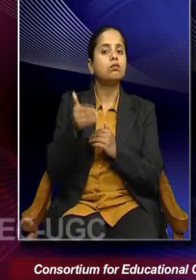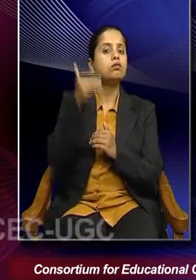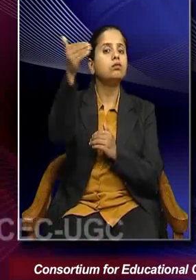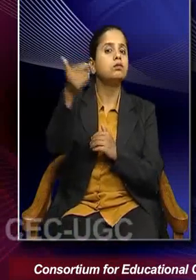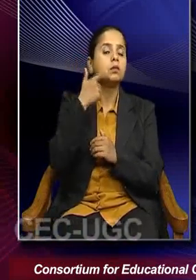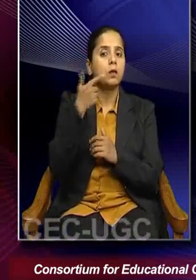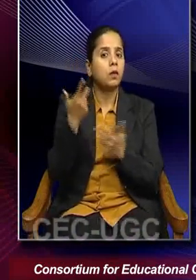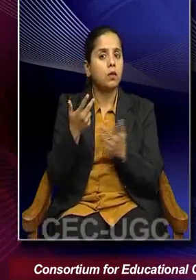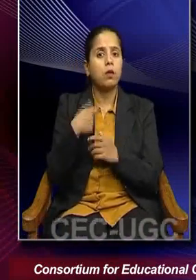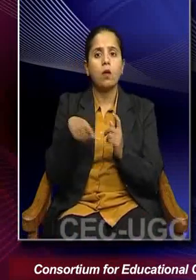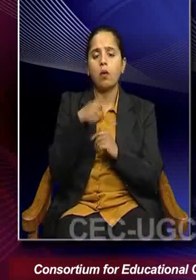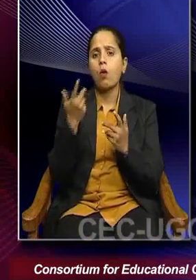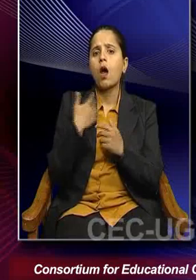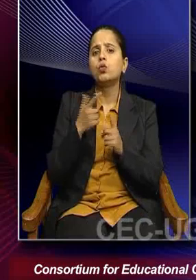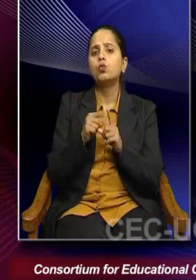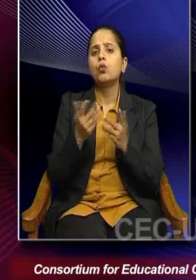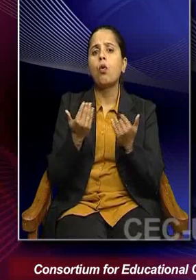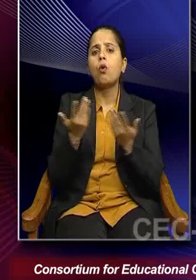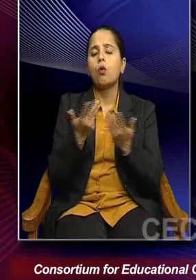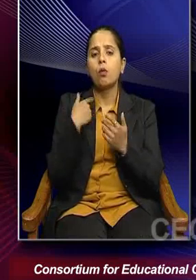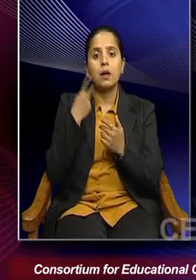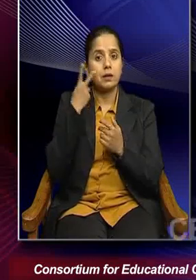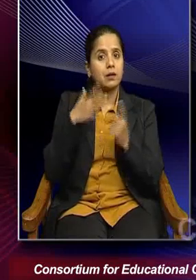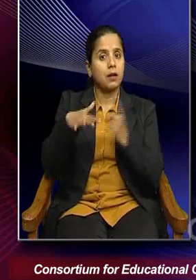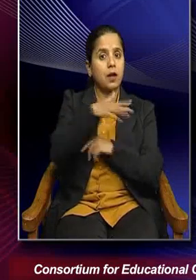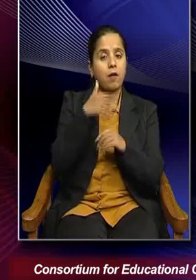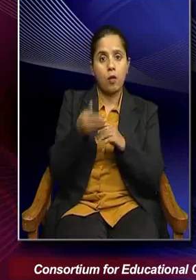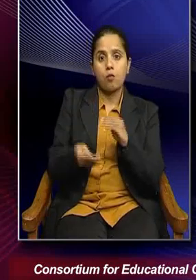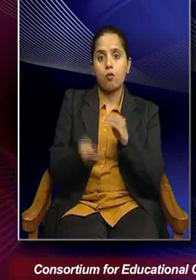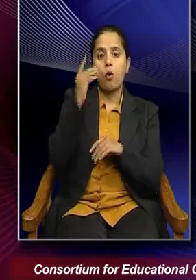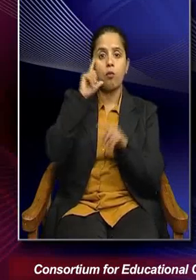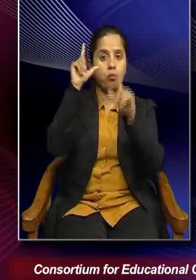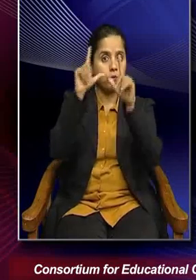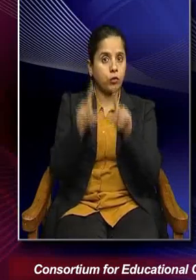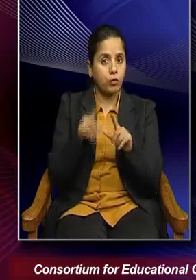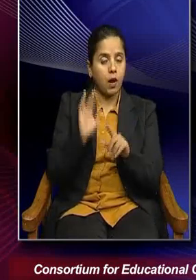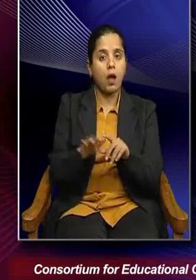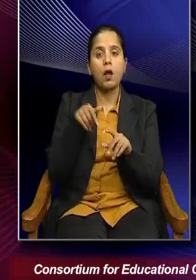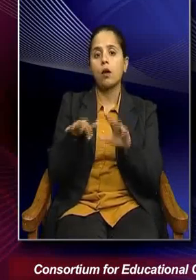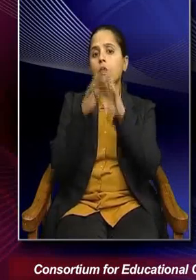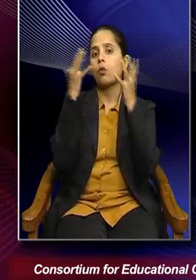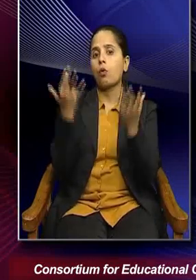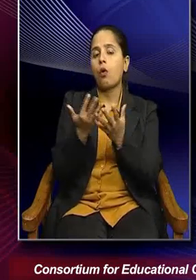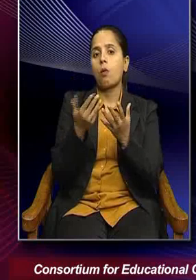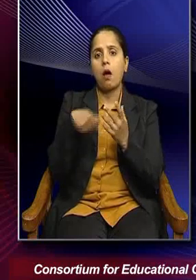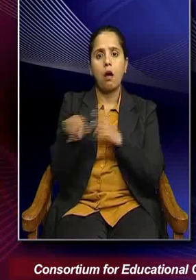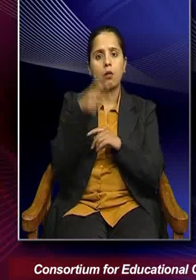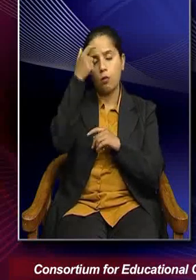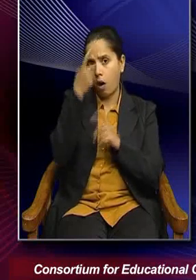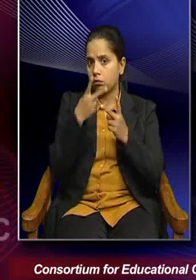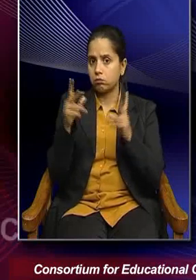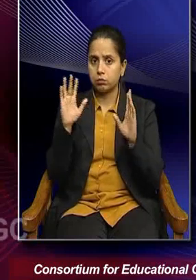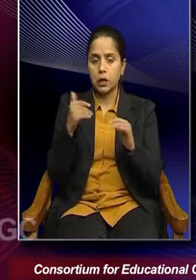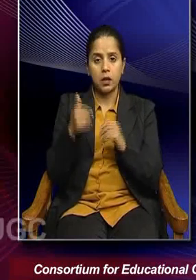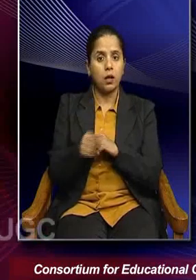example, what can we do in the face of increasing evidence of global environmental crisis? So, one of the important